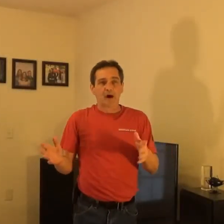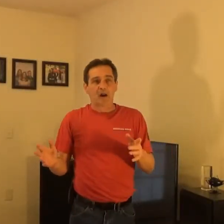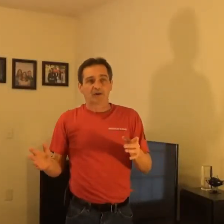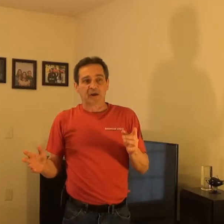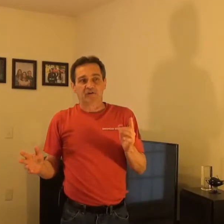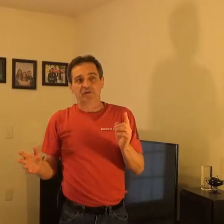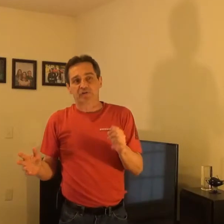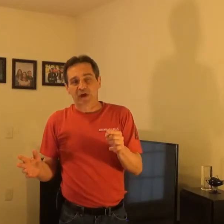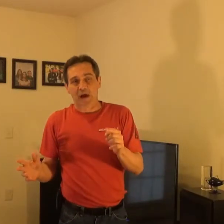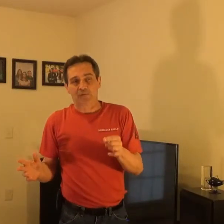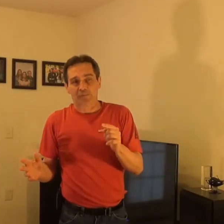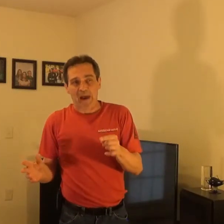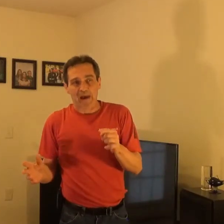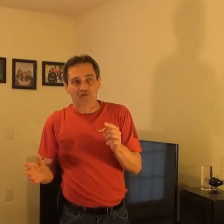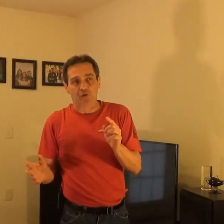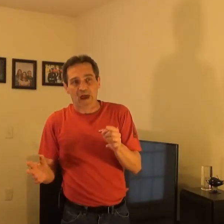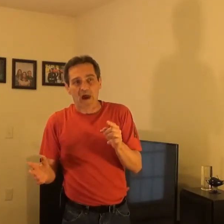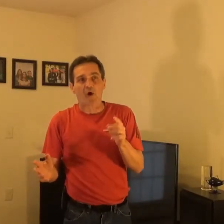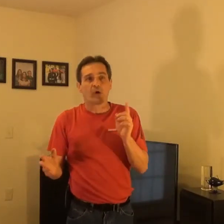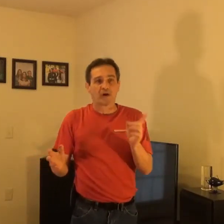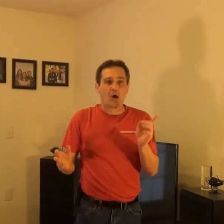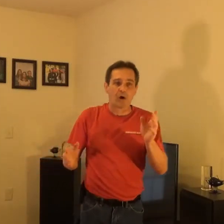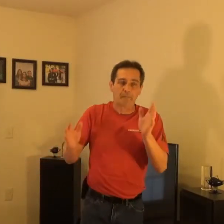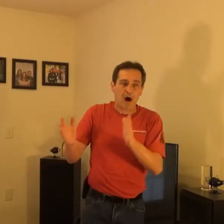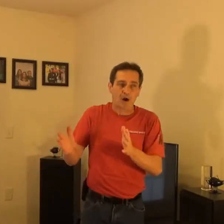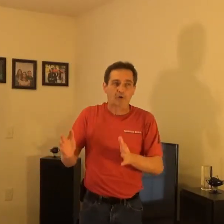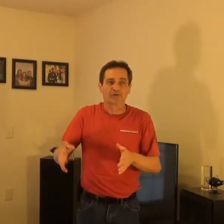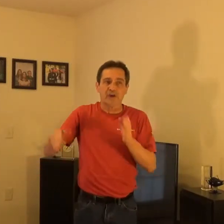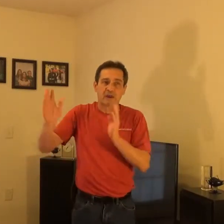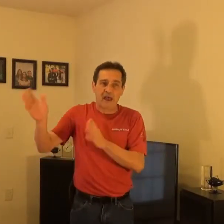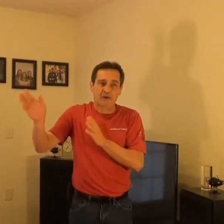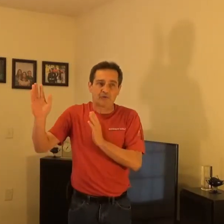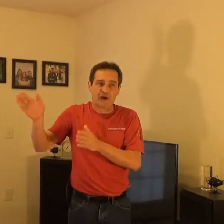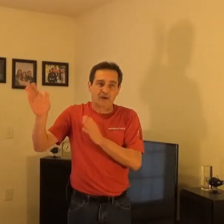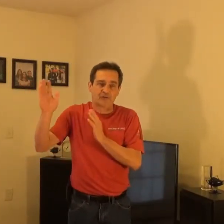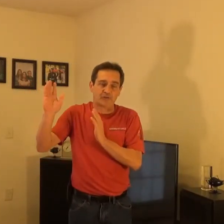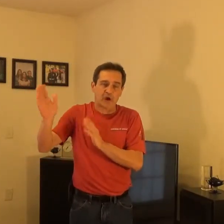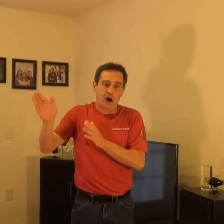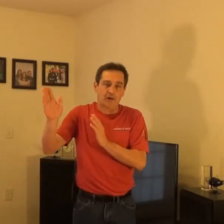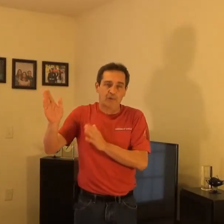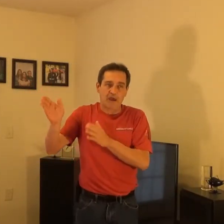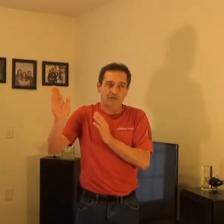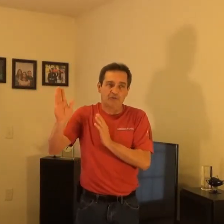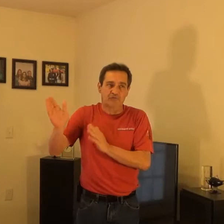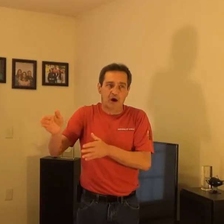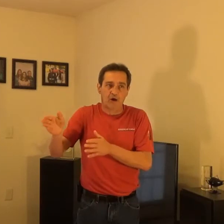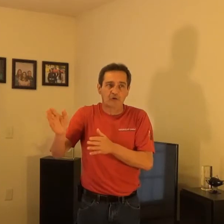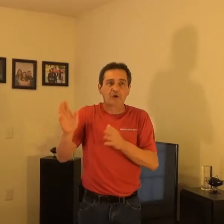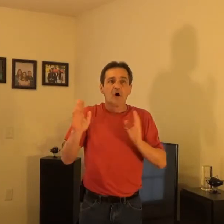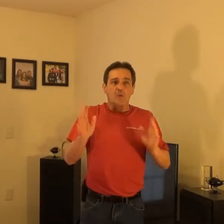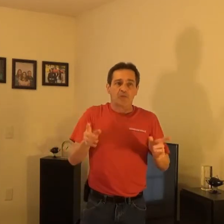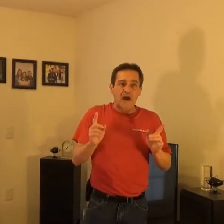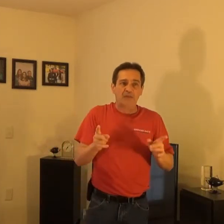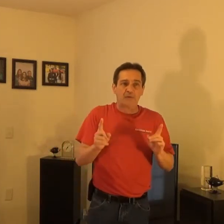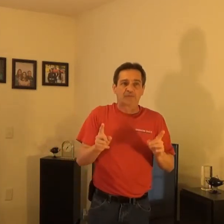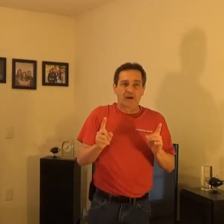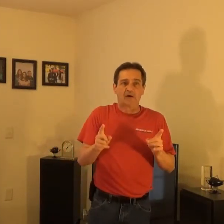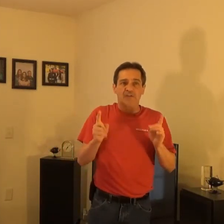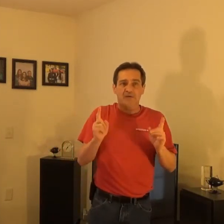politicians of times past who now, with all hypocrisy and actions Accusations and condemnations of others when they themselves have